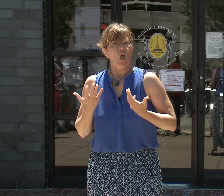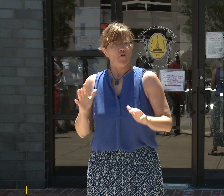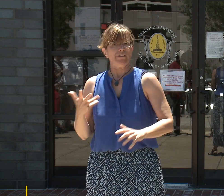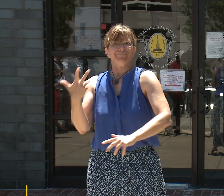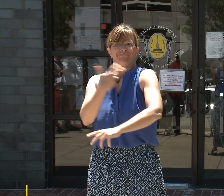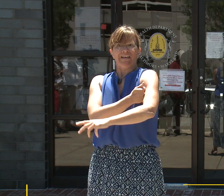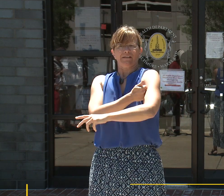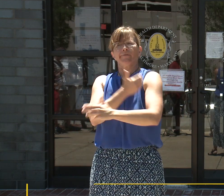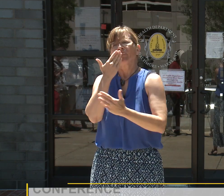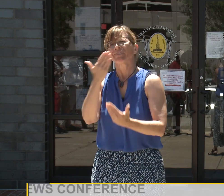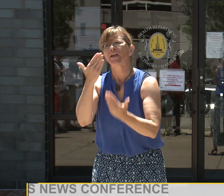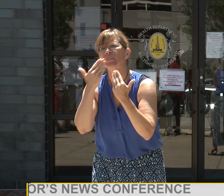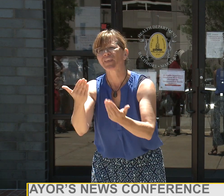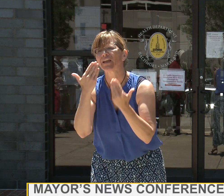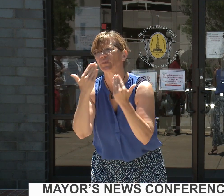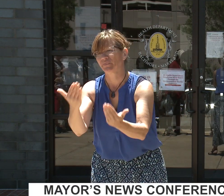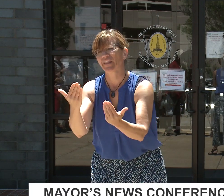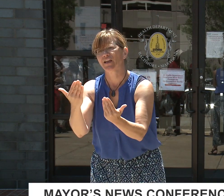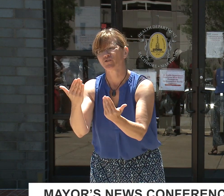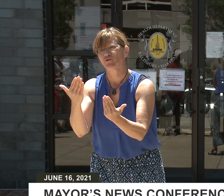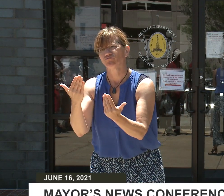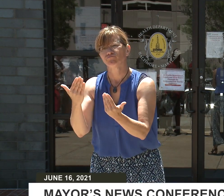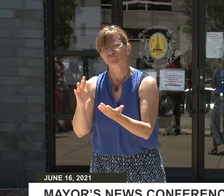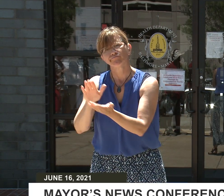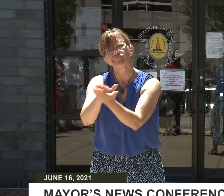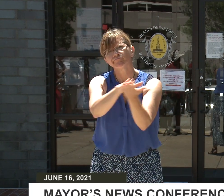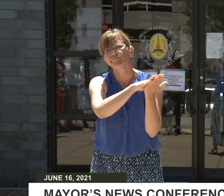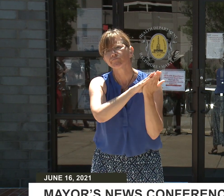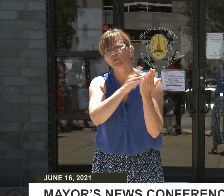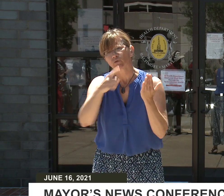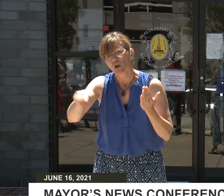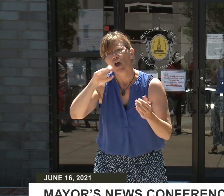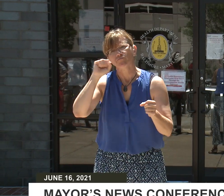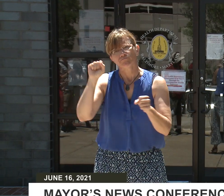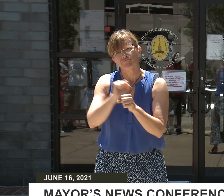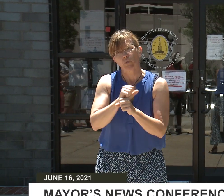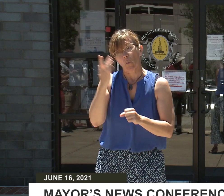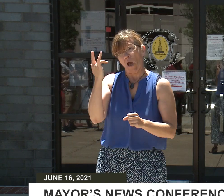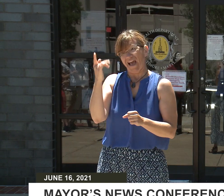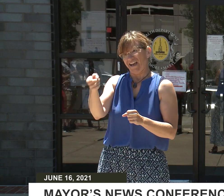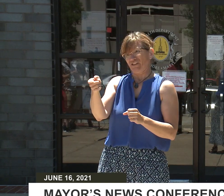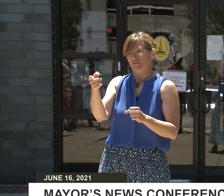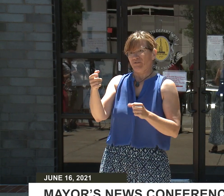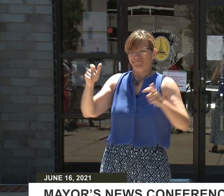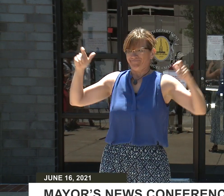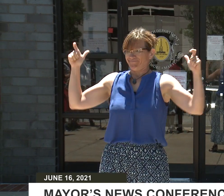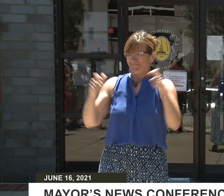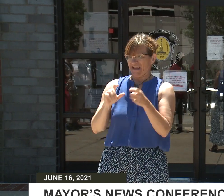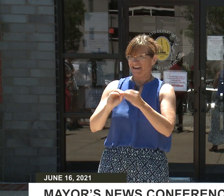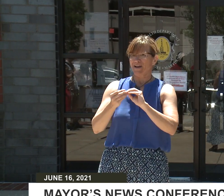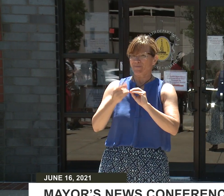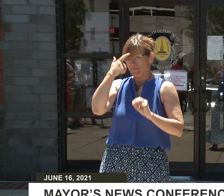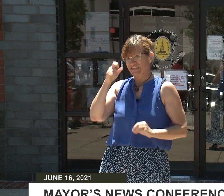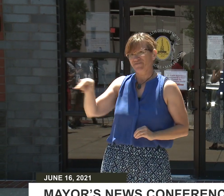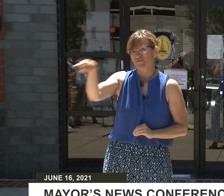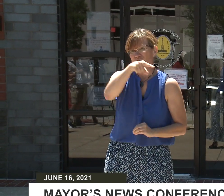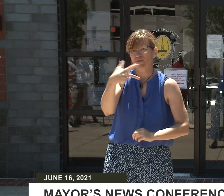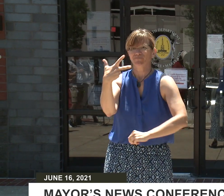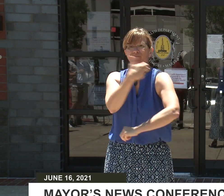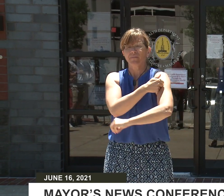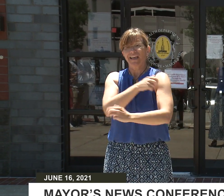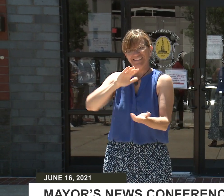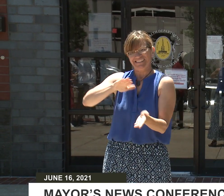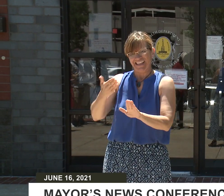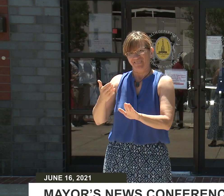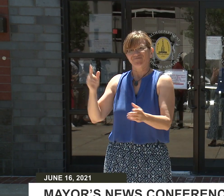I thank you. You have been the main driver to the decrease in our case counts and fatalities. By getting vaccinated, you're